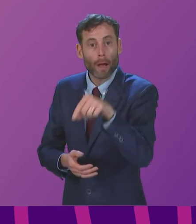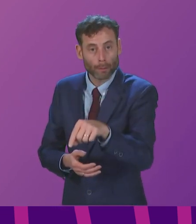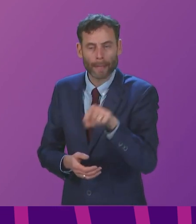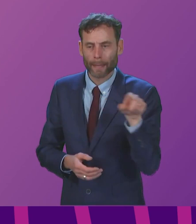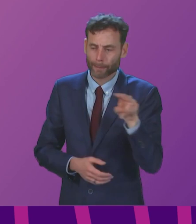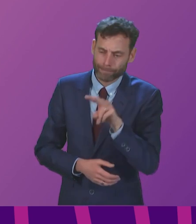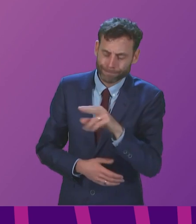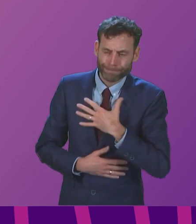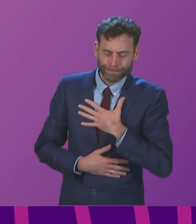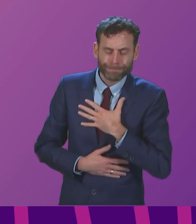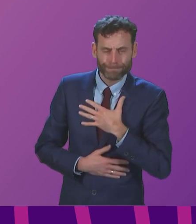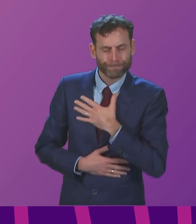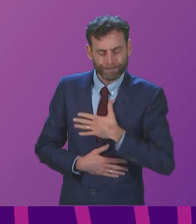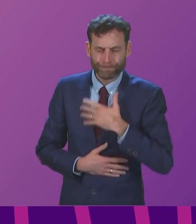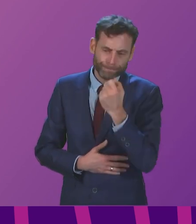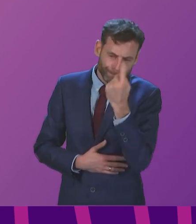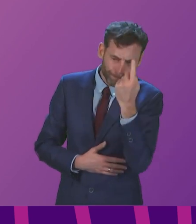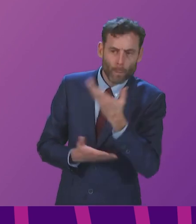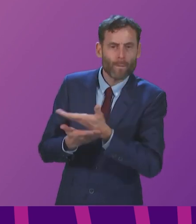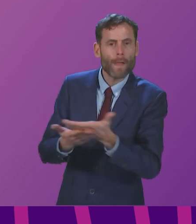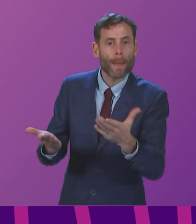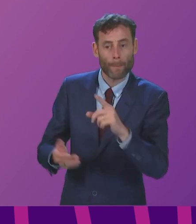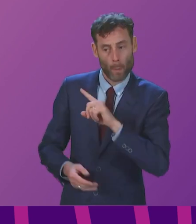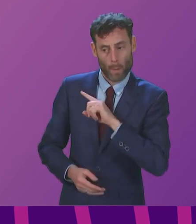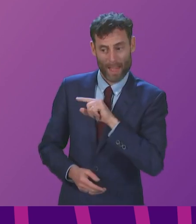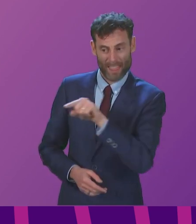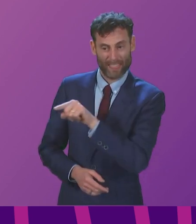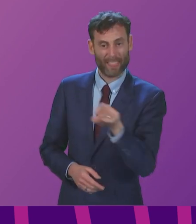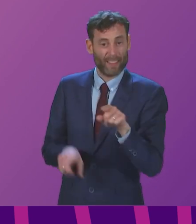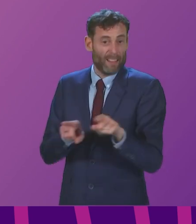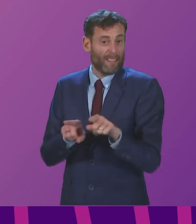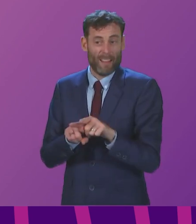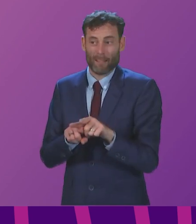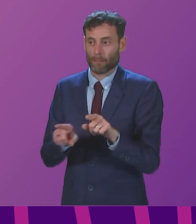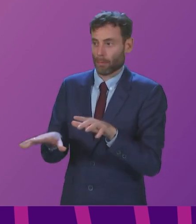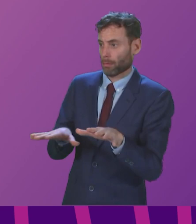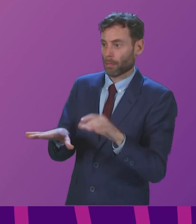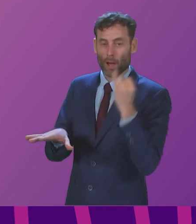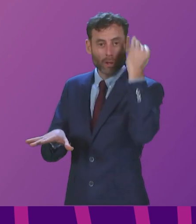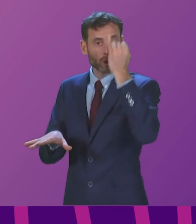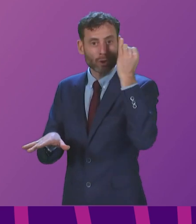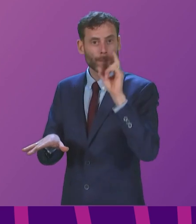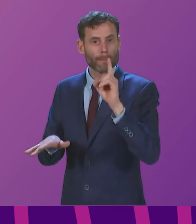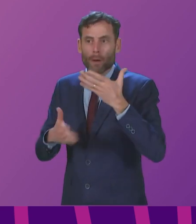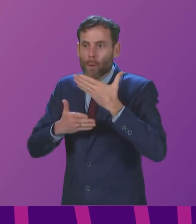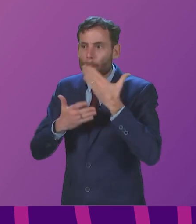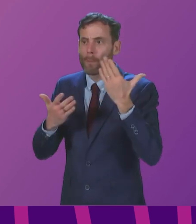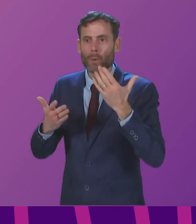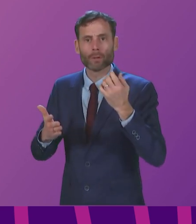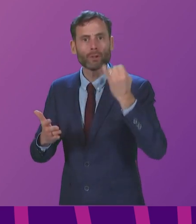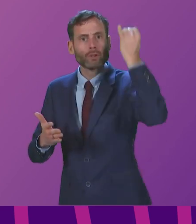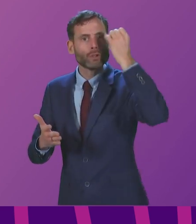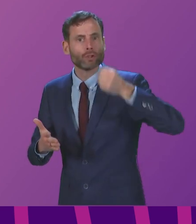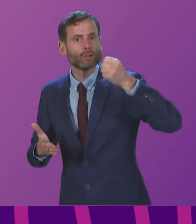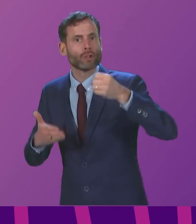on them because they were like sheep without a shepherd. Folks, compassion